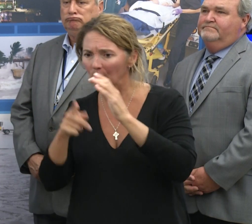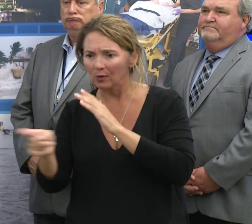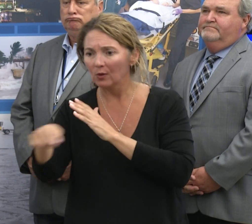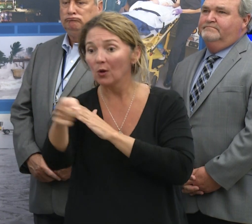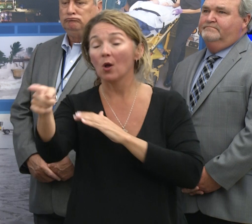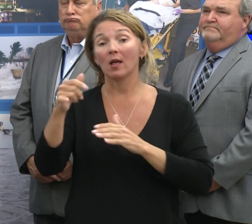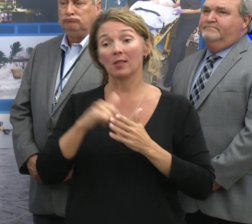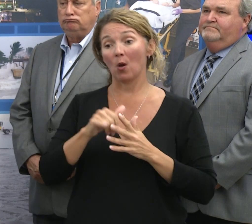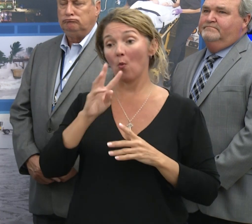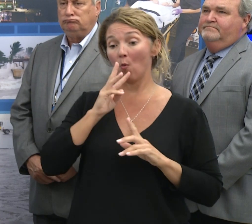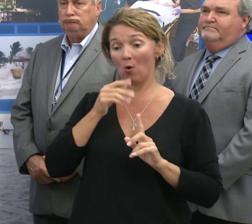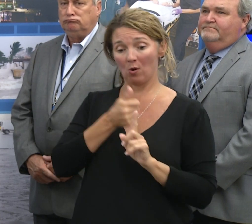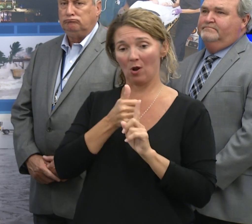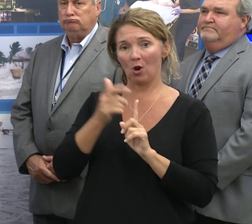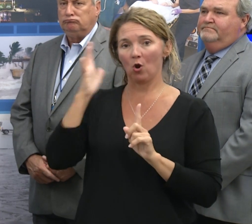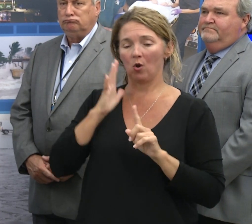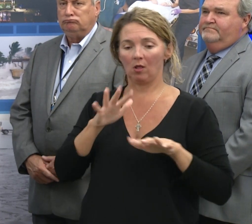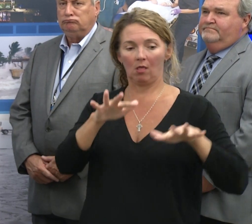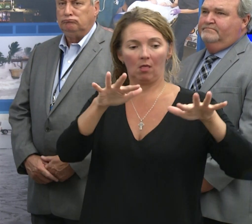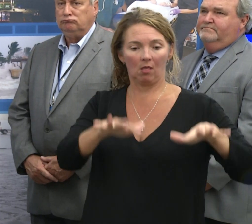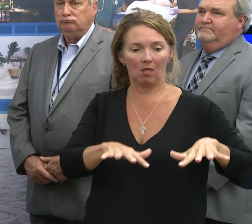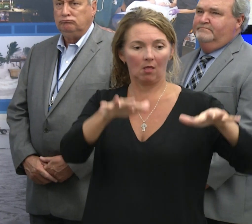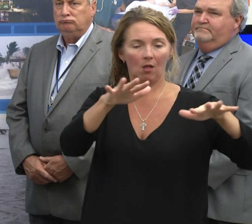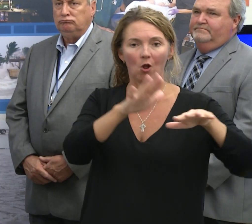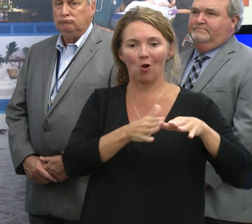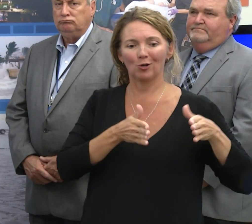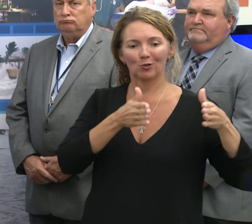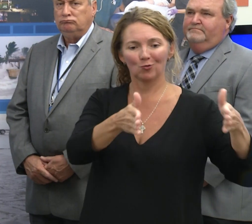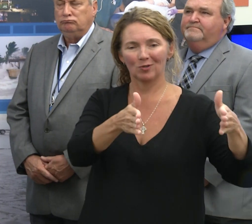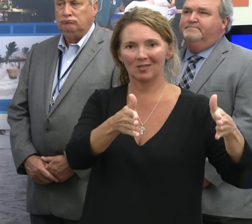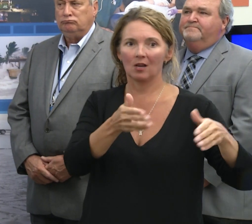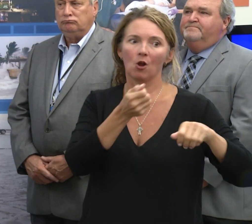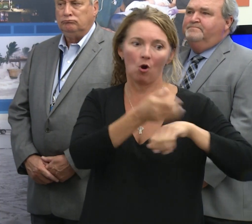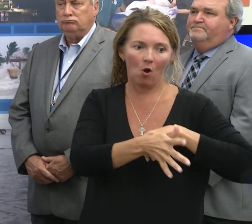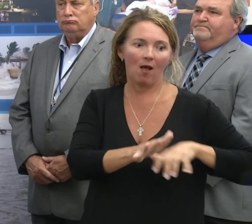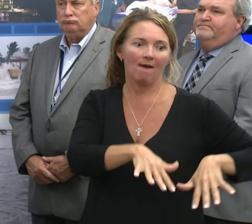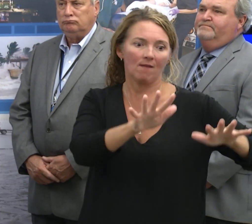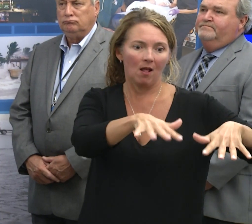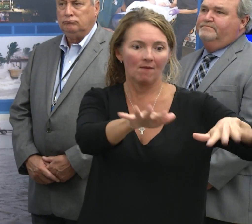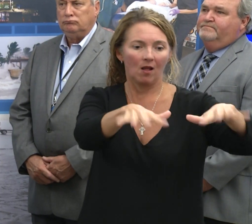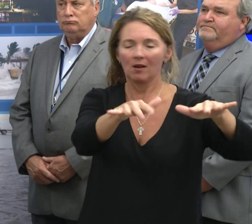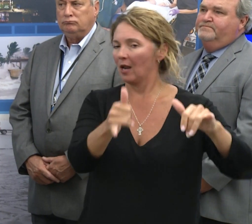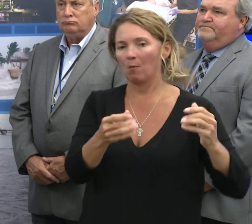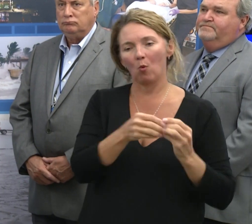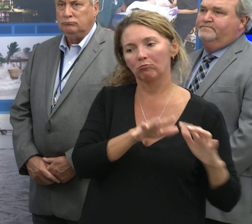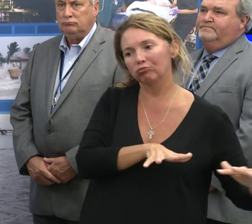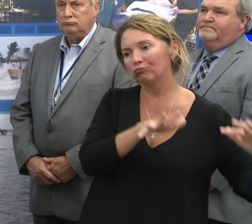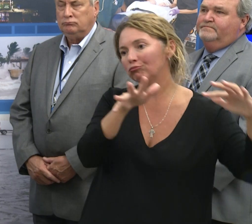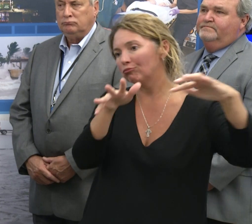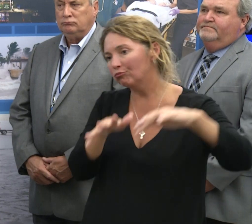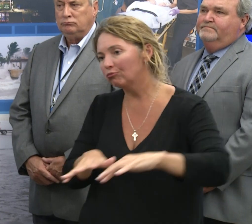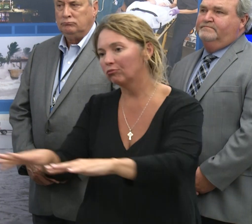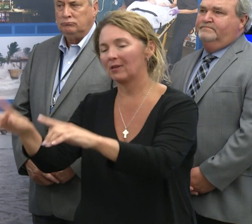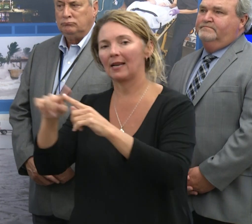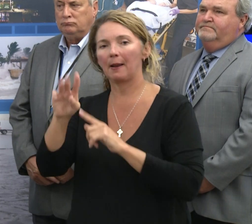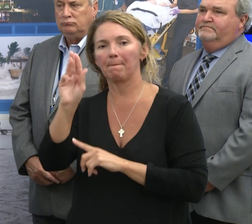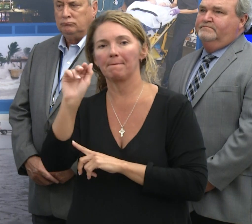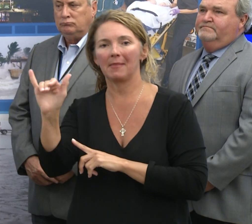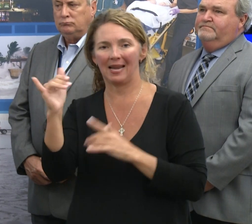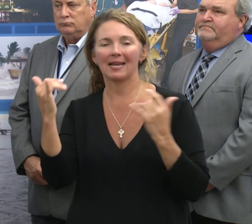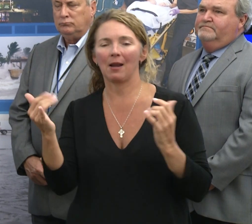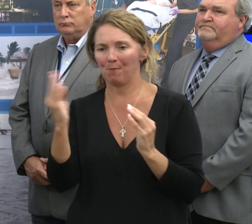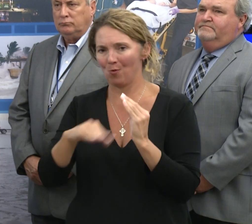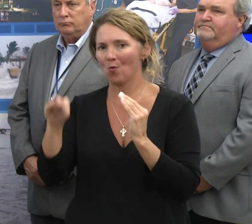that stormwater, which used to sit in the streets and cause flooding, to now move out to the bay where it belongs, is